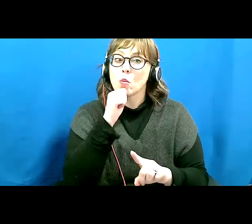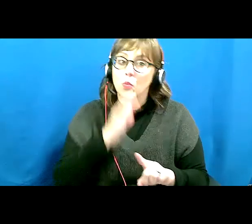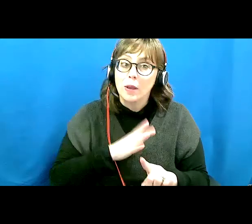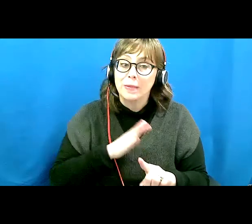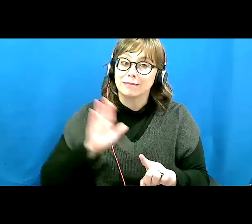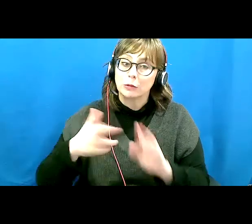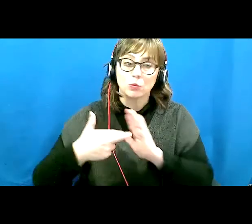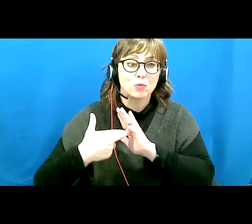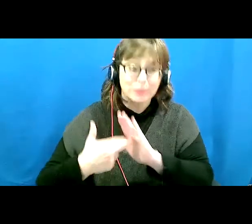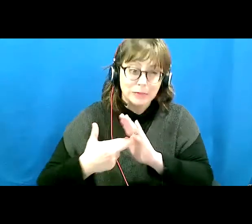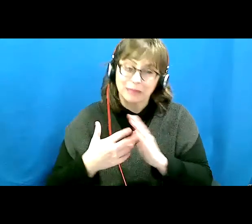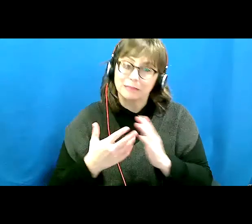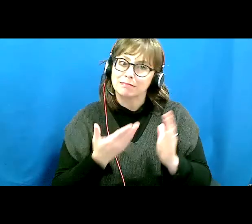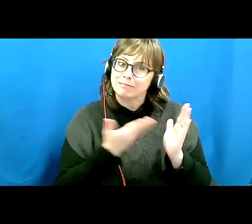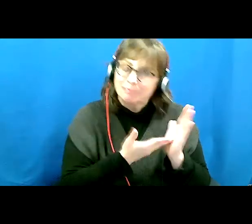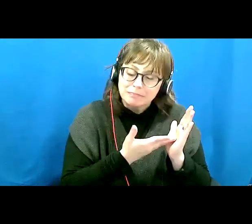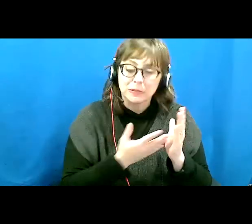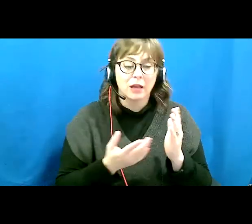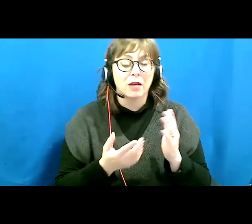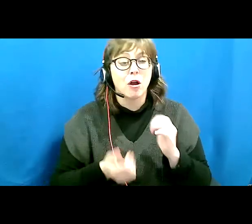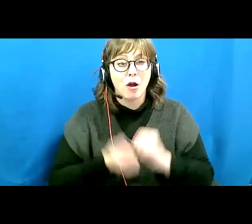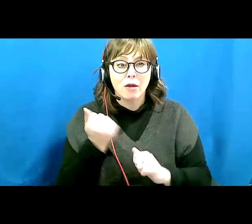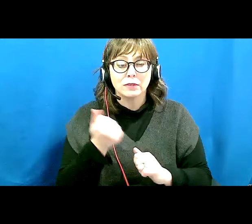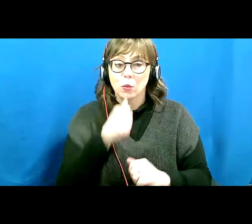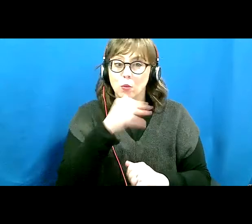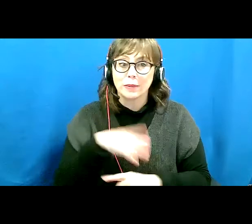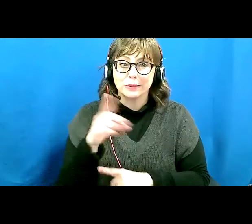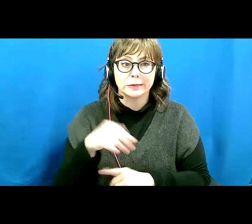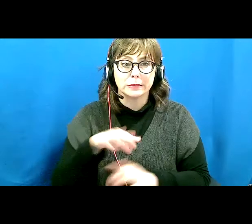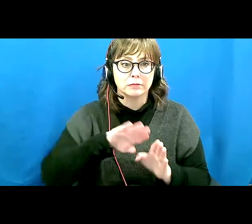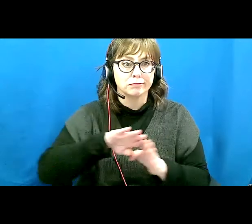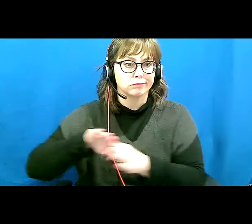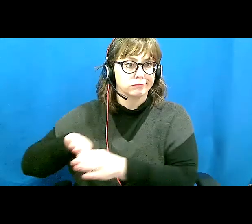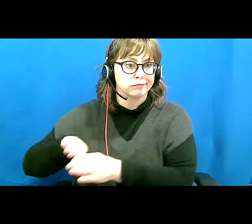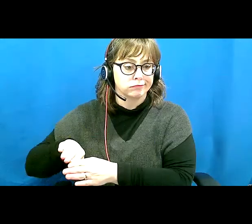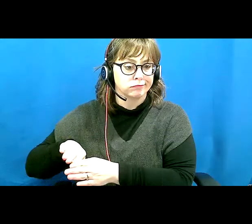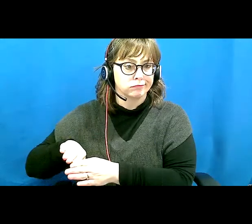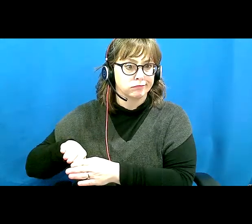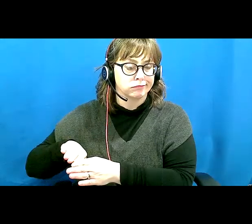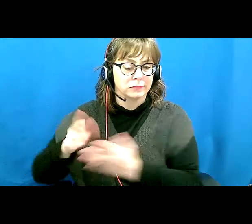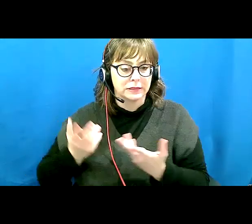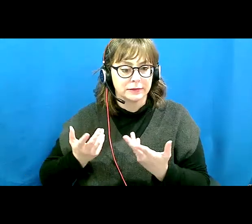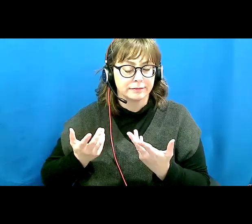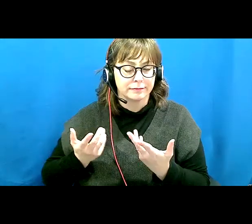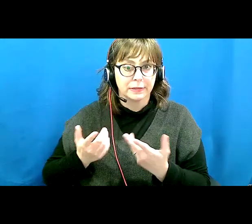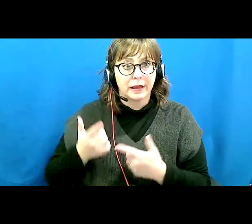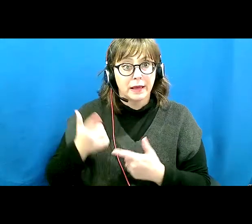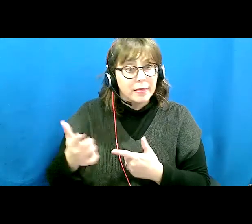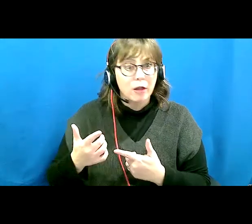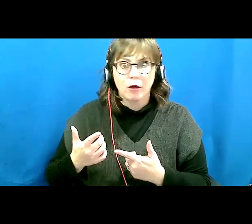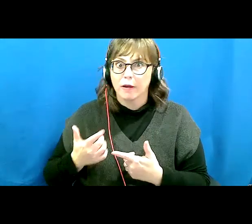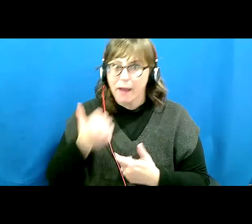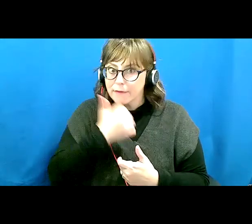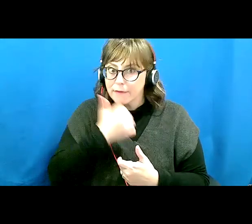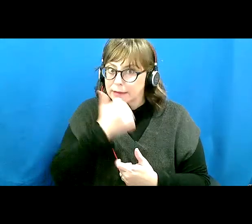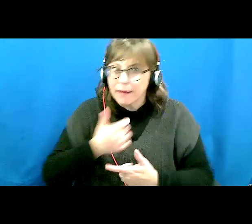women with disabilities are not heard from in our society. They are, they're living on the edges, right?